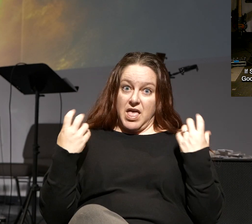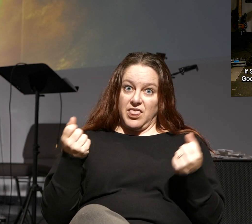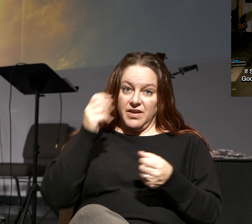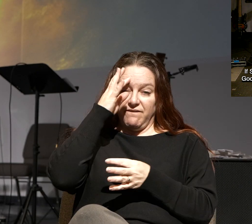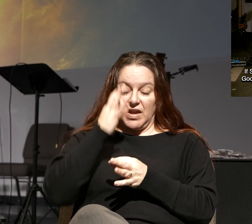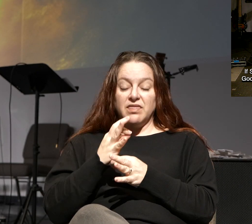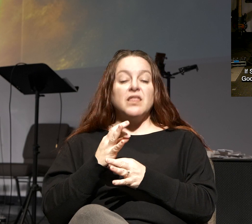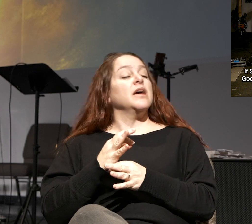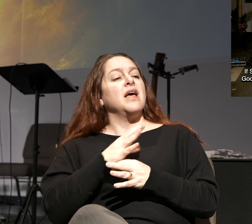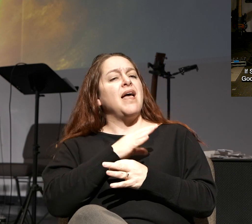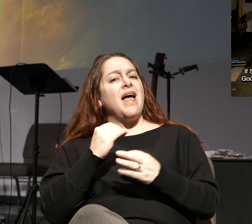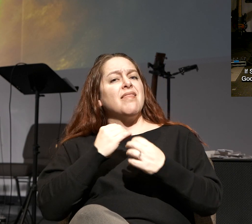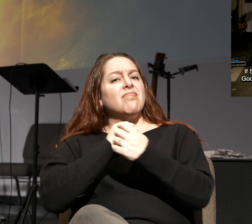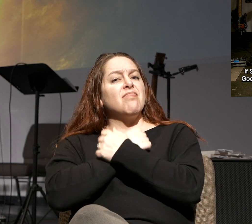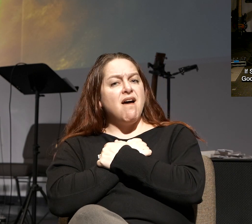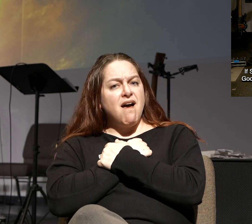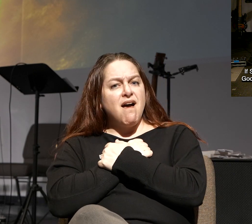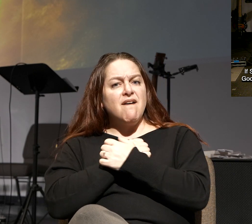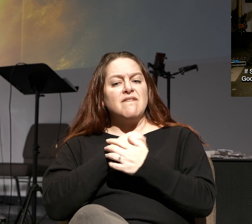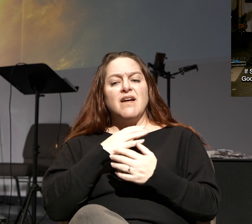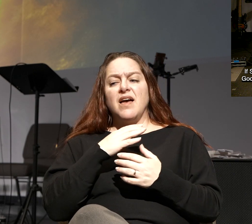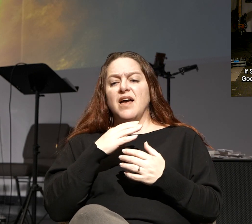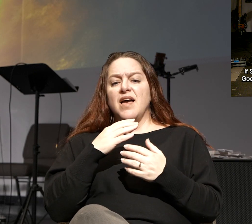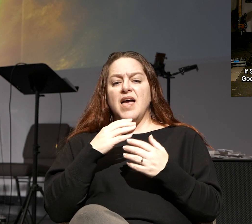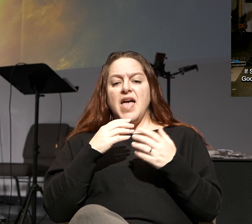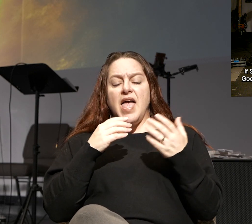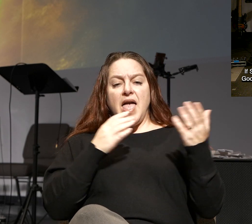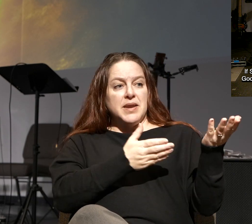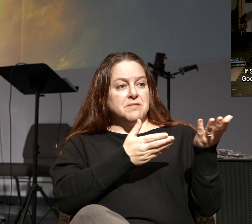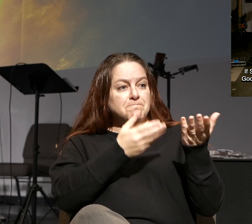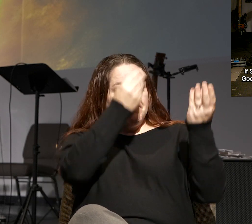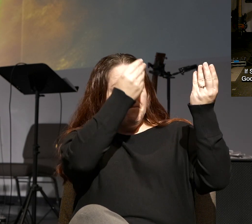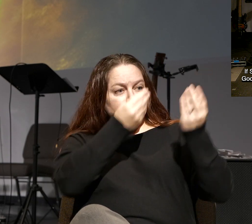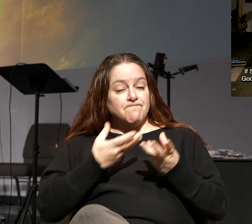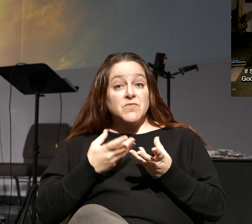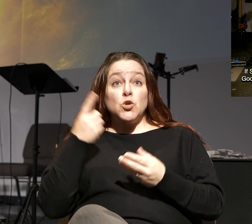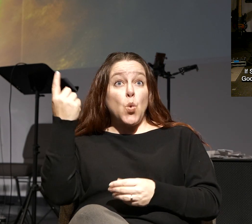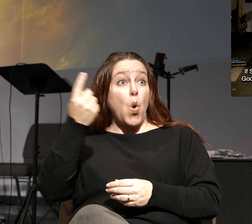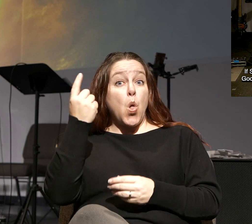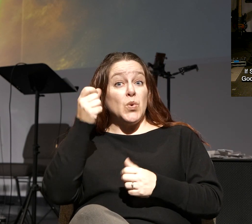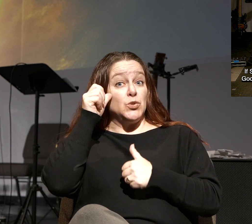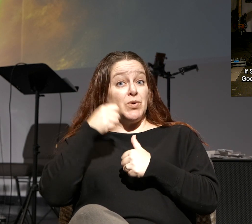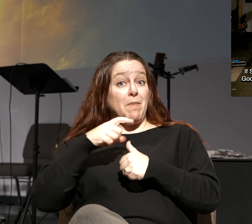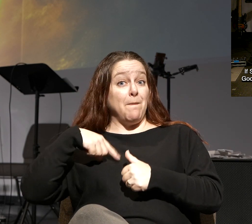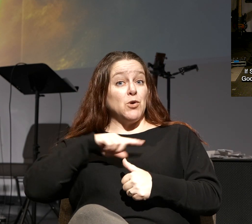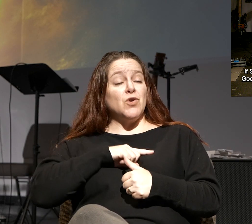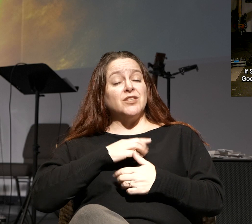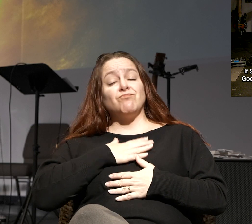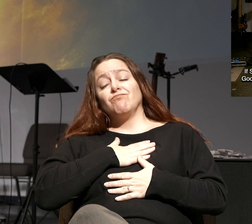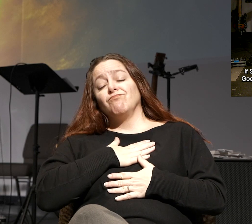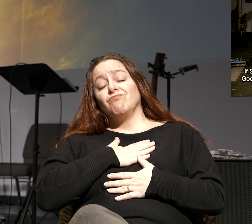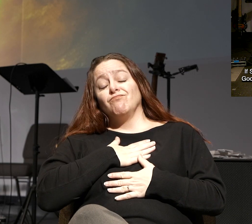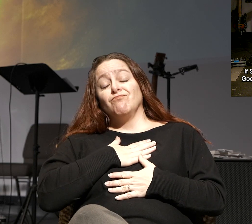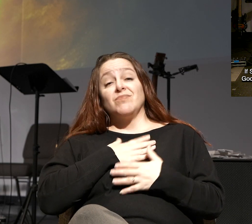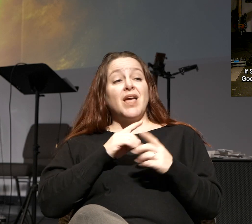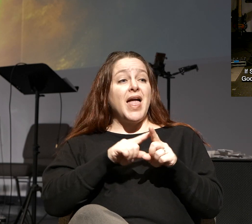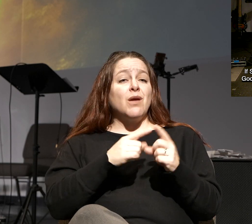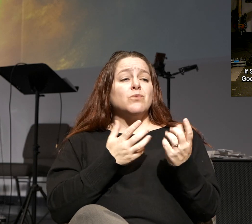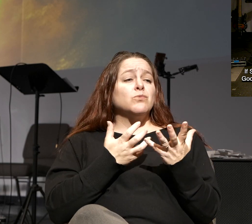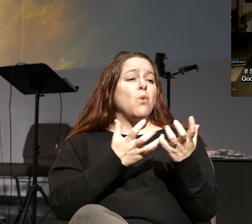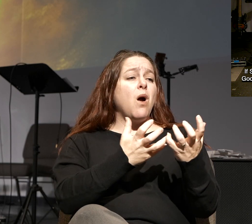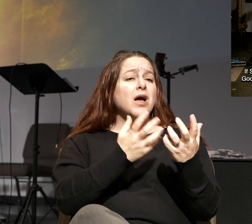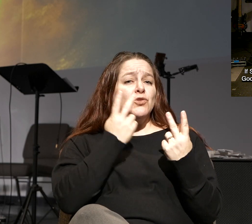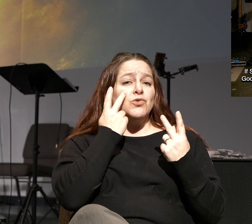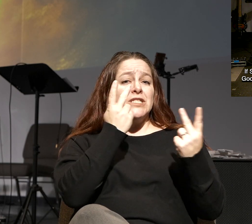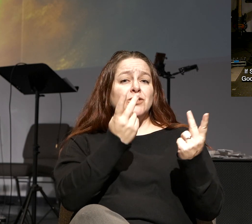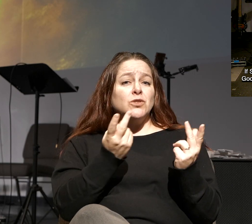and love, their faith and love, and reported that you always remember us kindly and long to see us